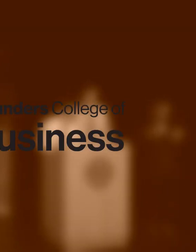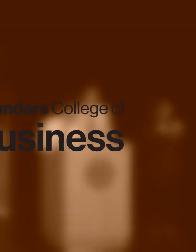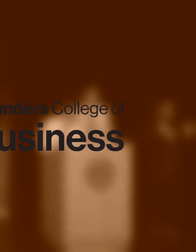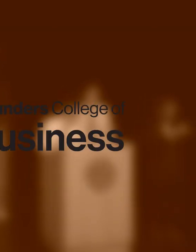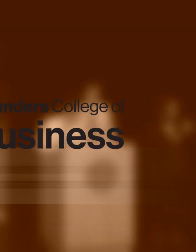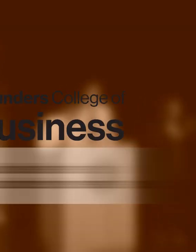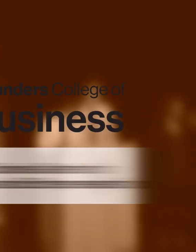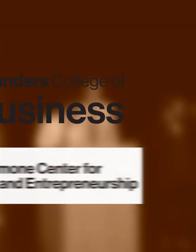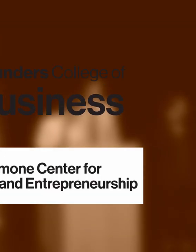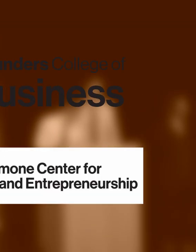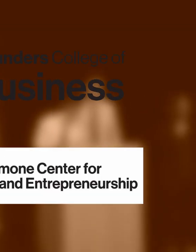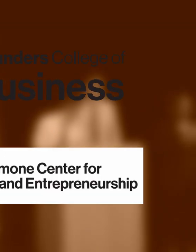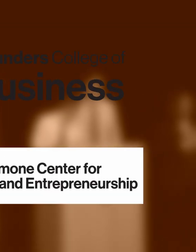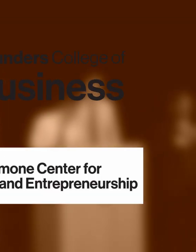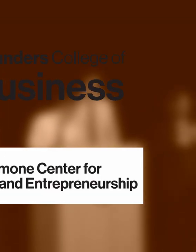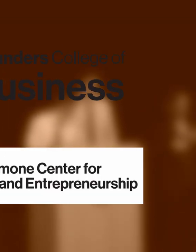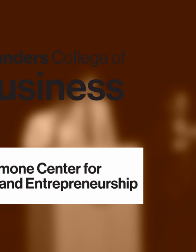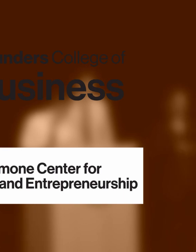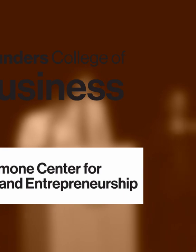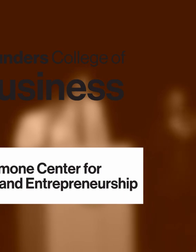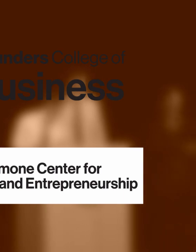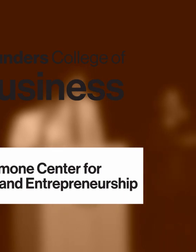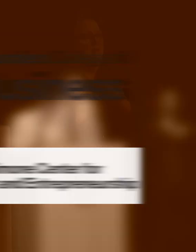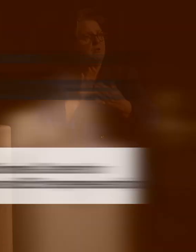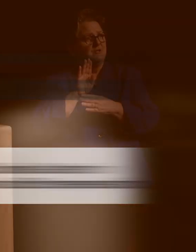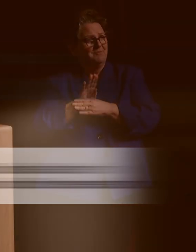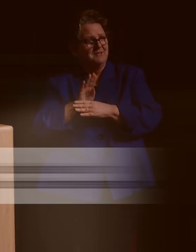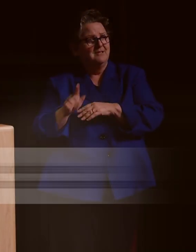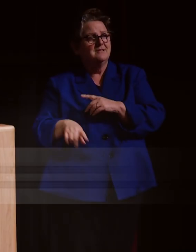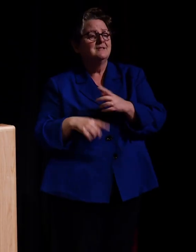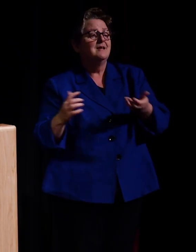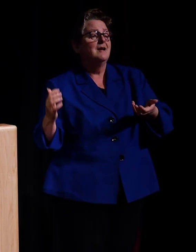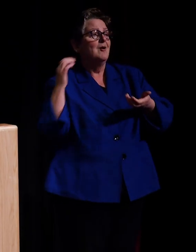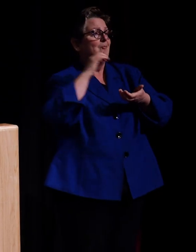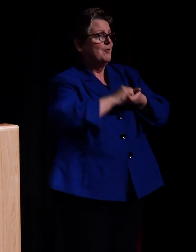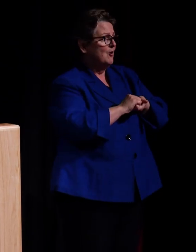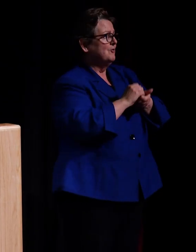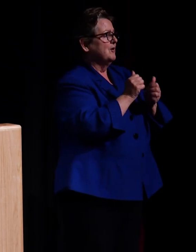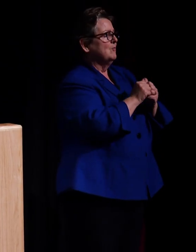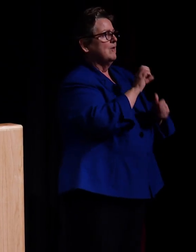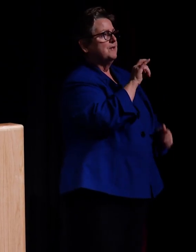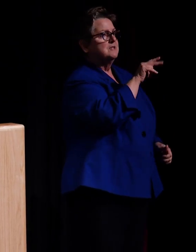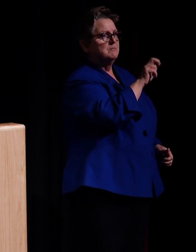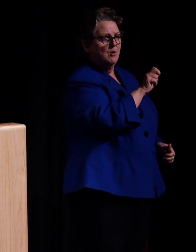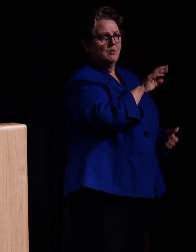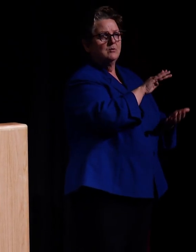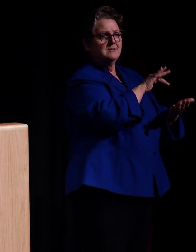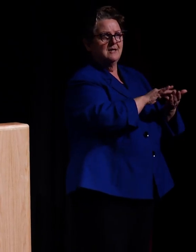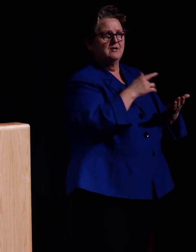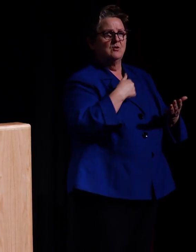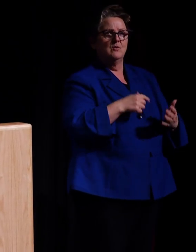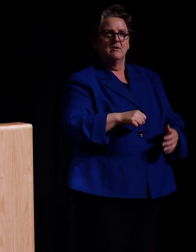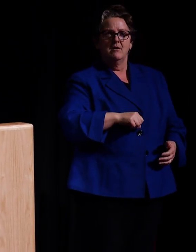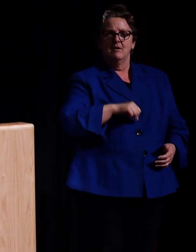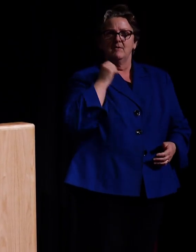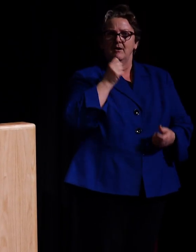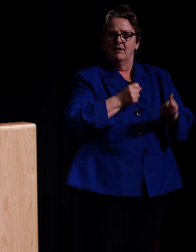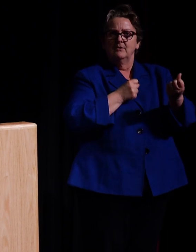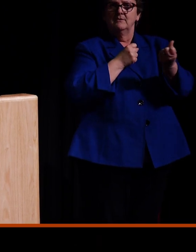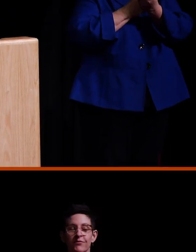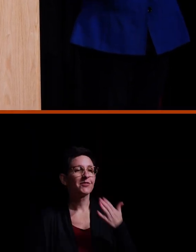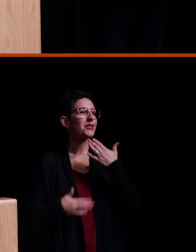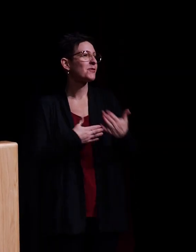Saunders College of Business, in conjunction with the Simone Center, is a proud sponsor of the Tiger Tank